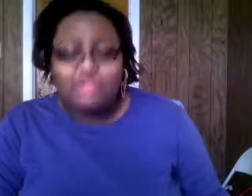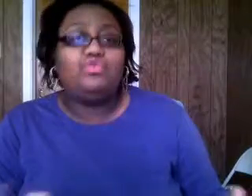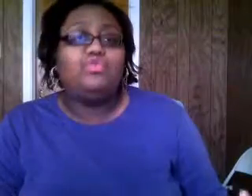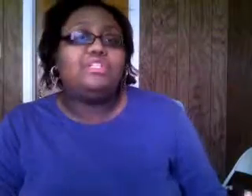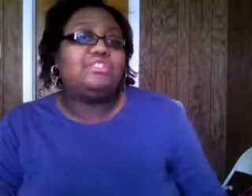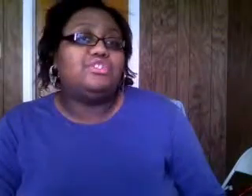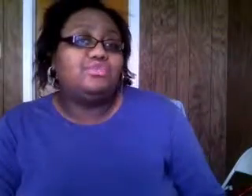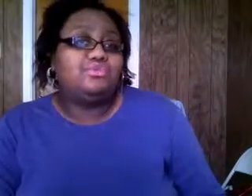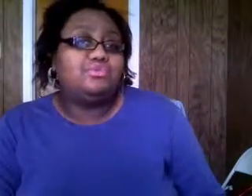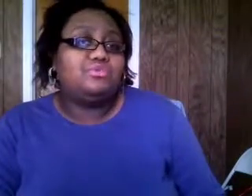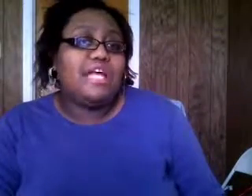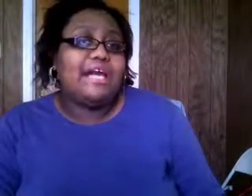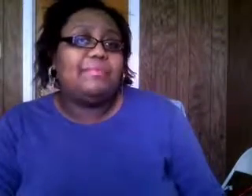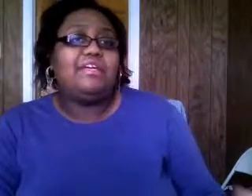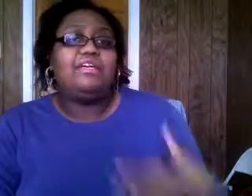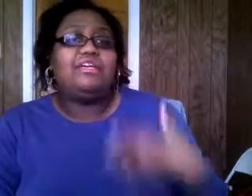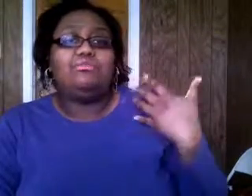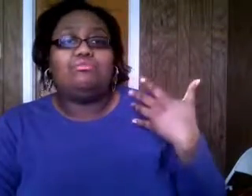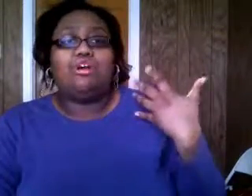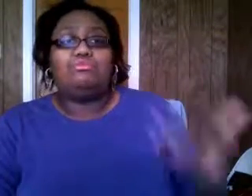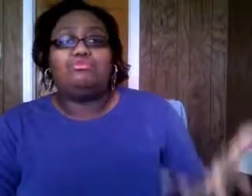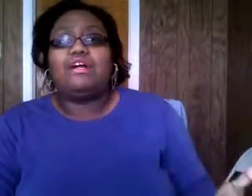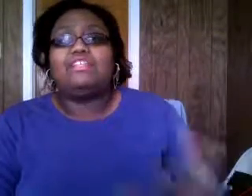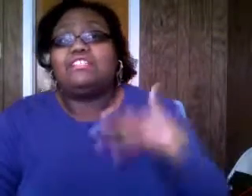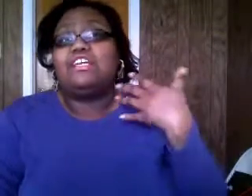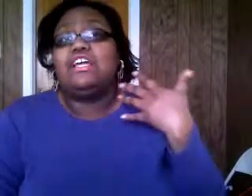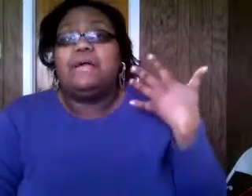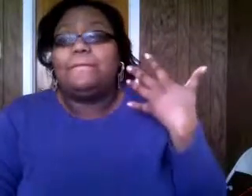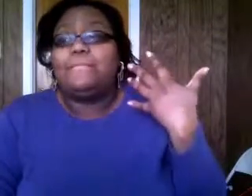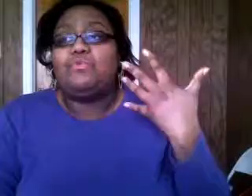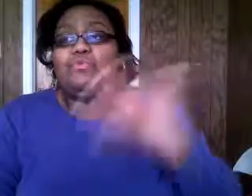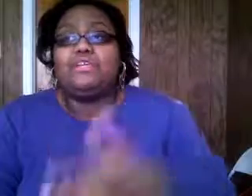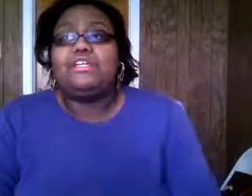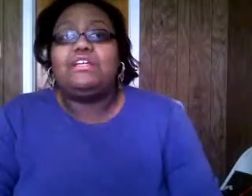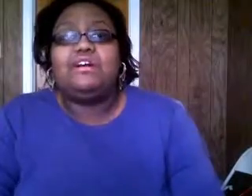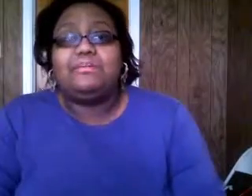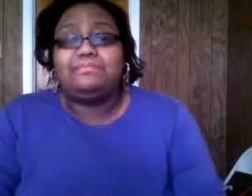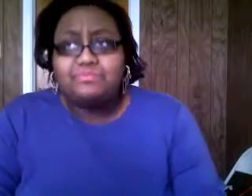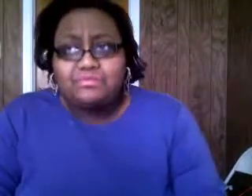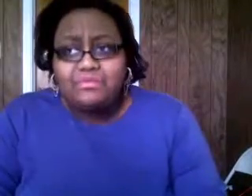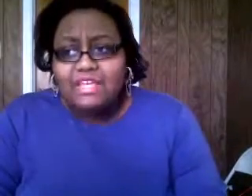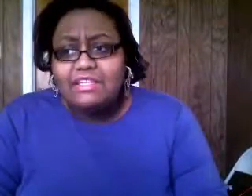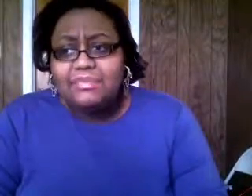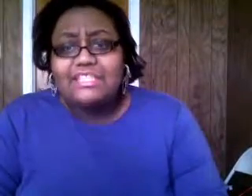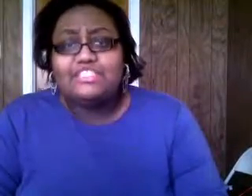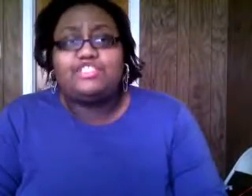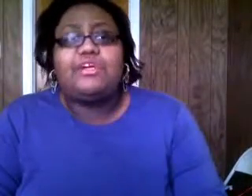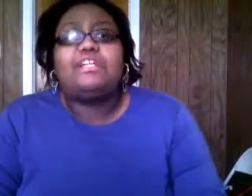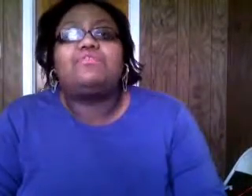are you willing to do like i mean are you trying because the really um the biggest trait of